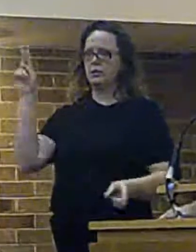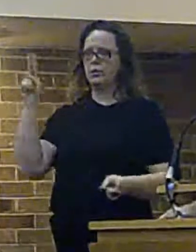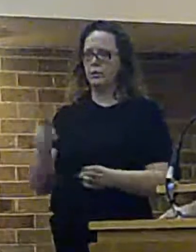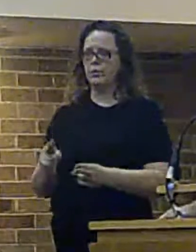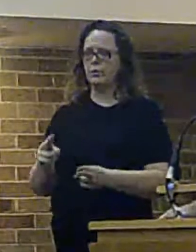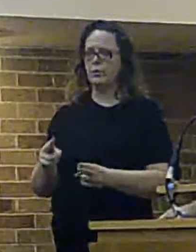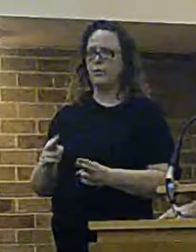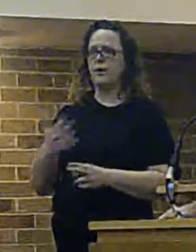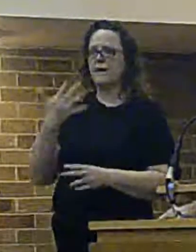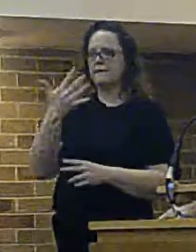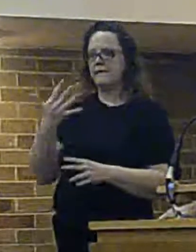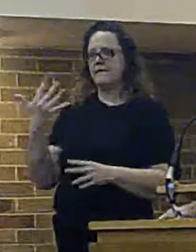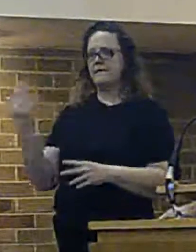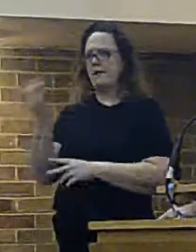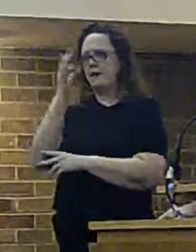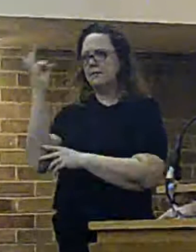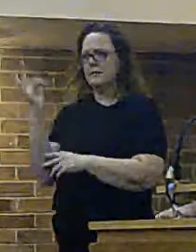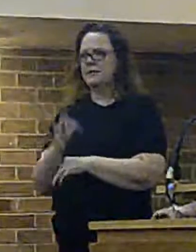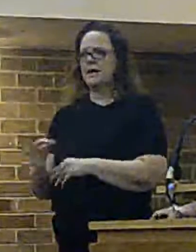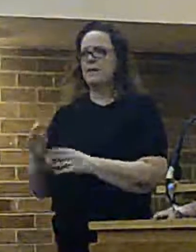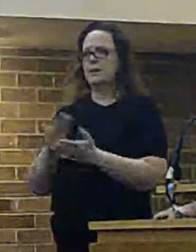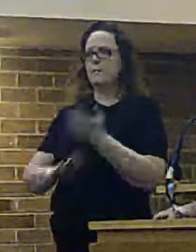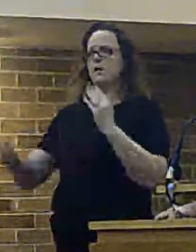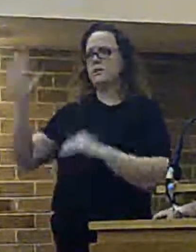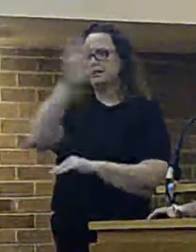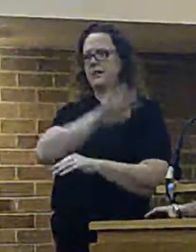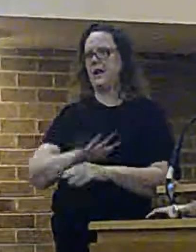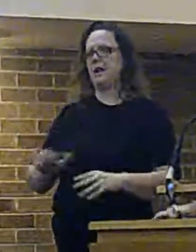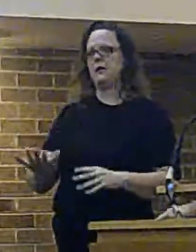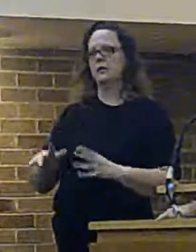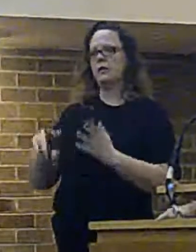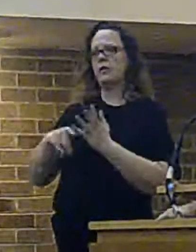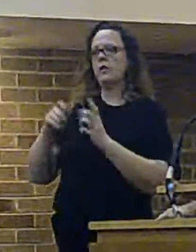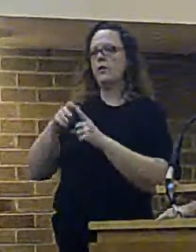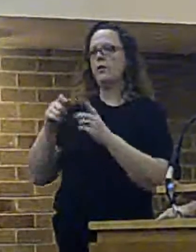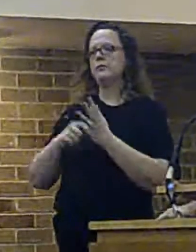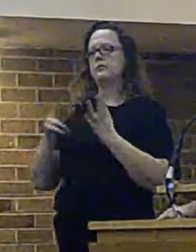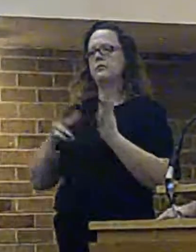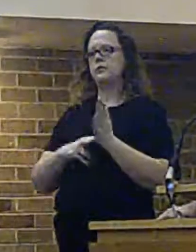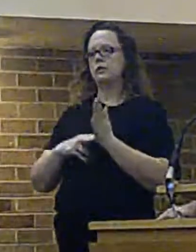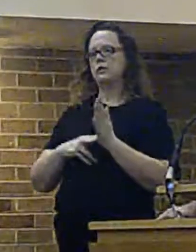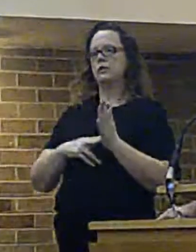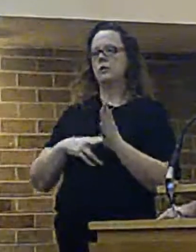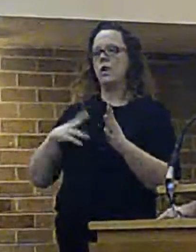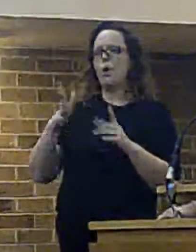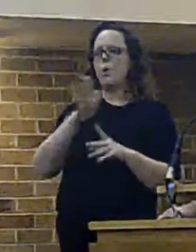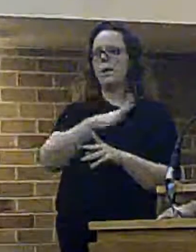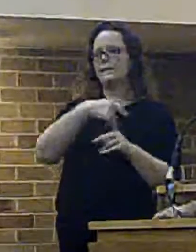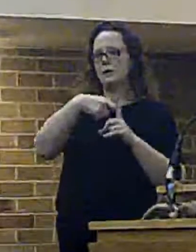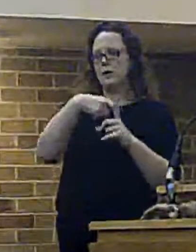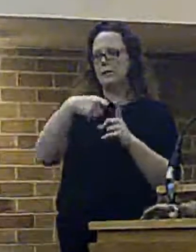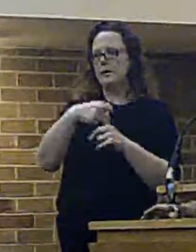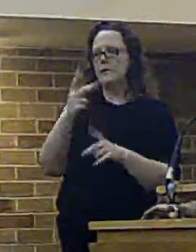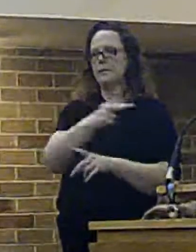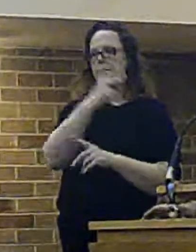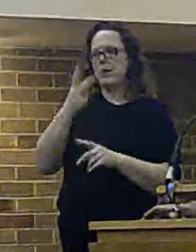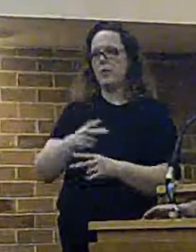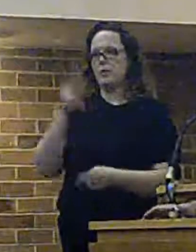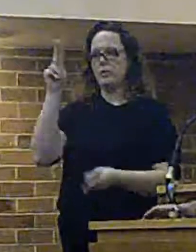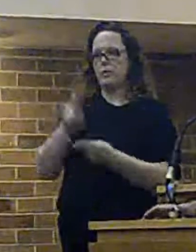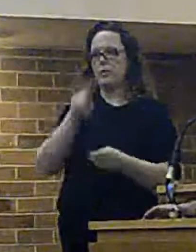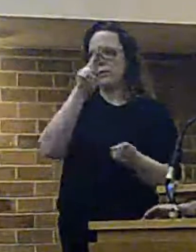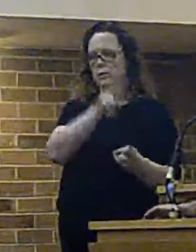nearly 55% across Merseyside. And Upton and West Kerby have both seen falls. The fact is, there are still